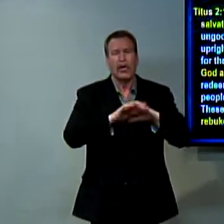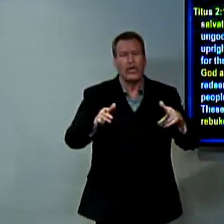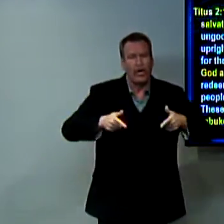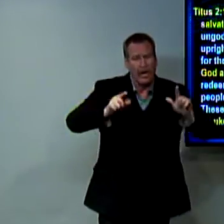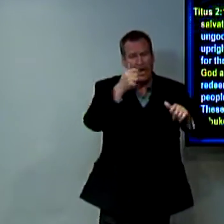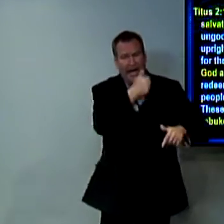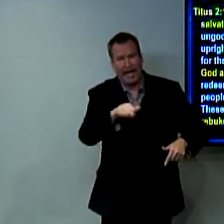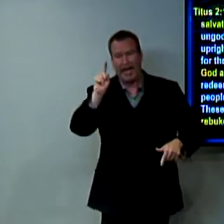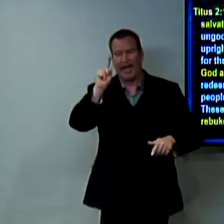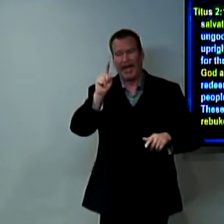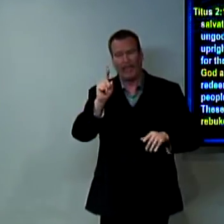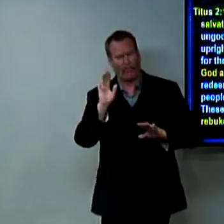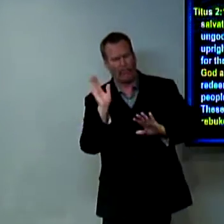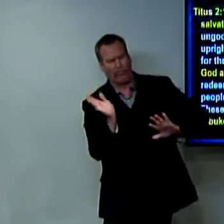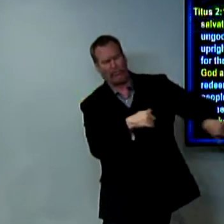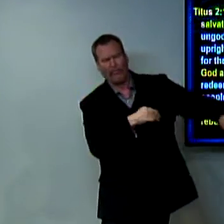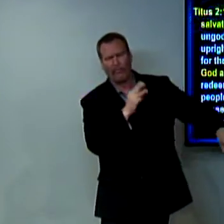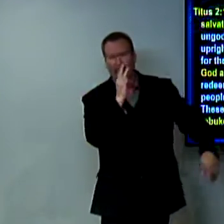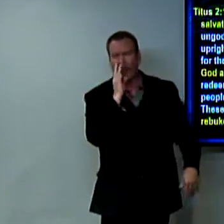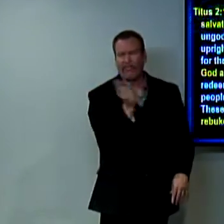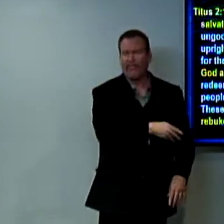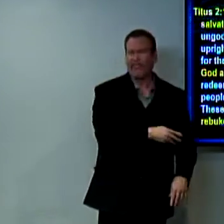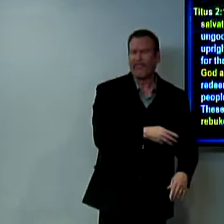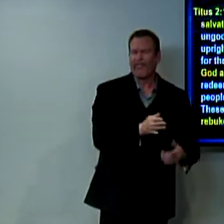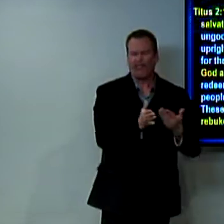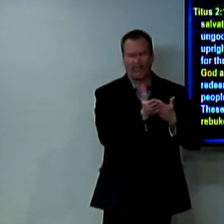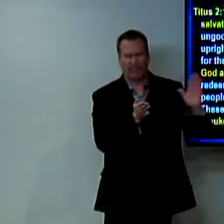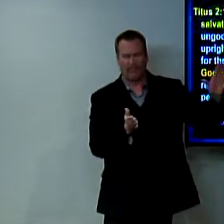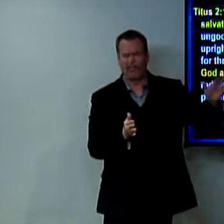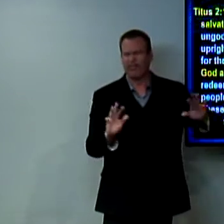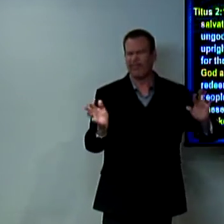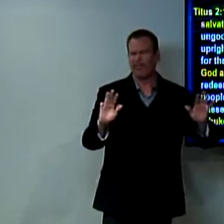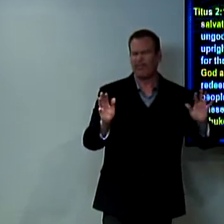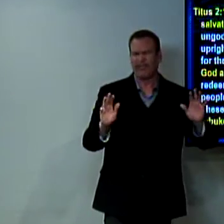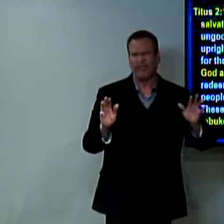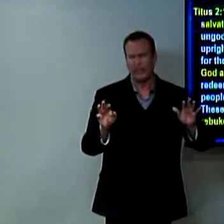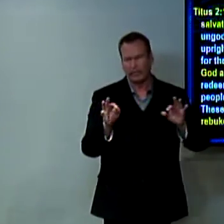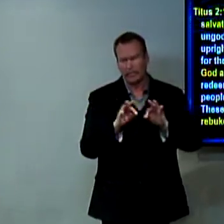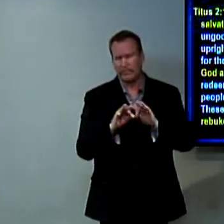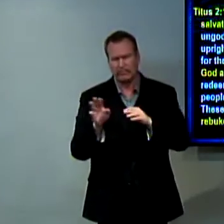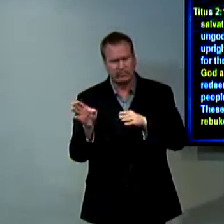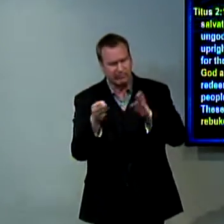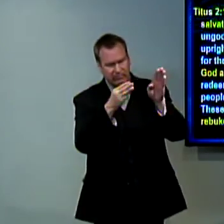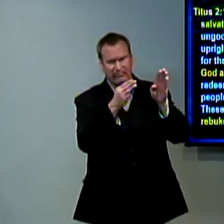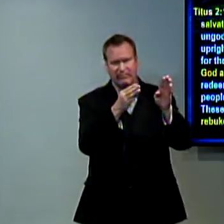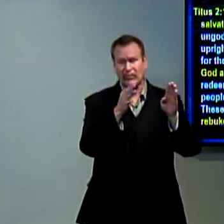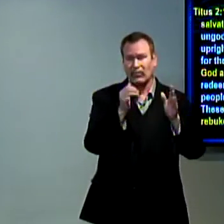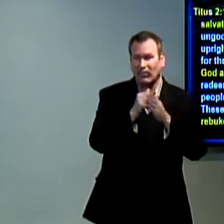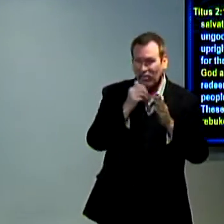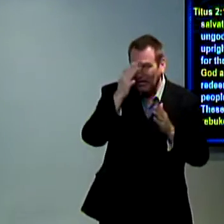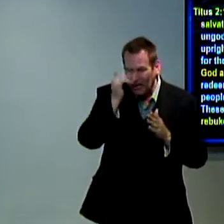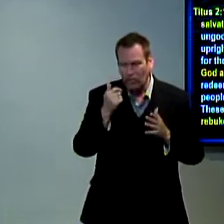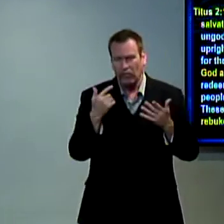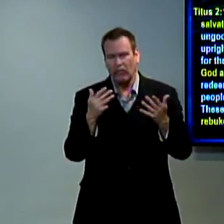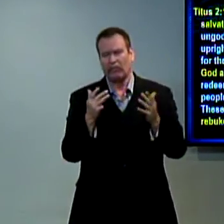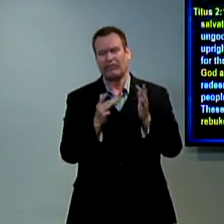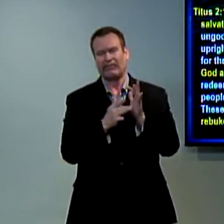to us and the very last line says do not let anyone despise you it's important that we look to